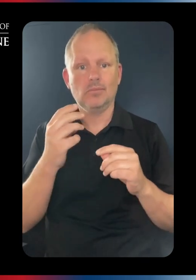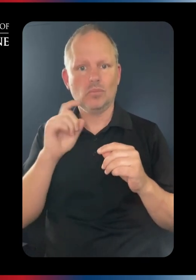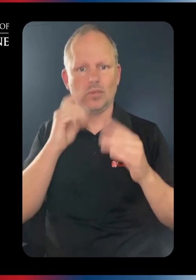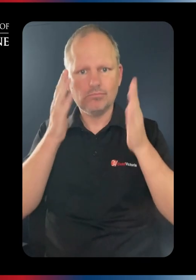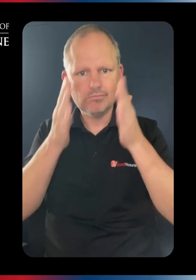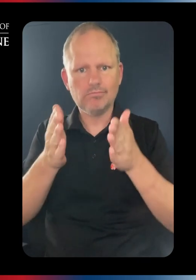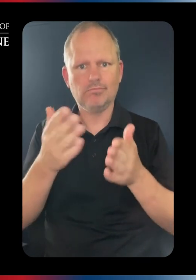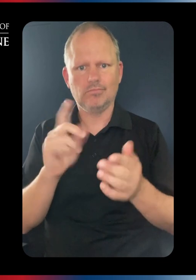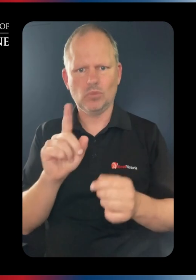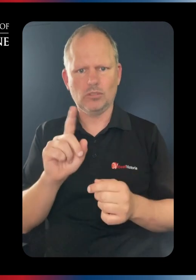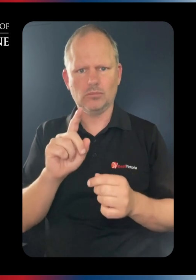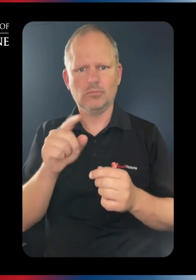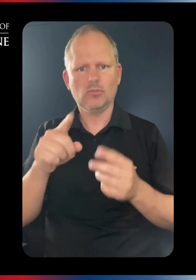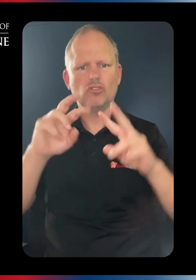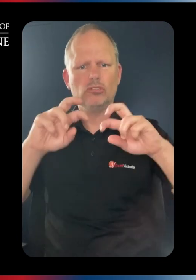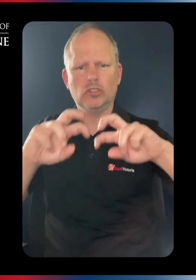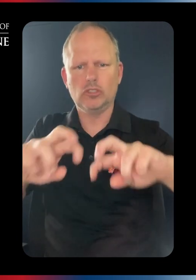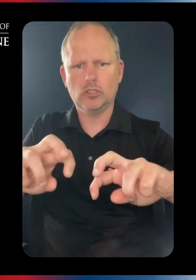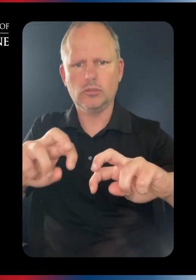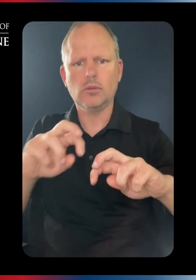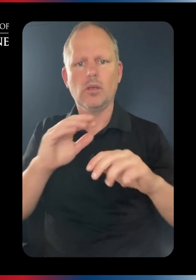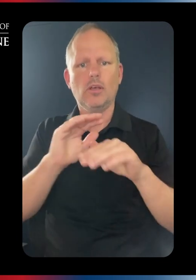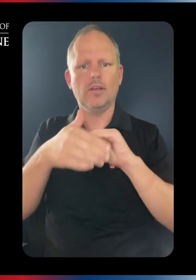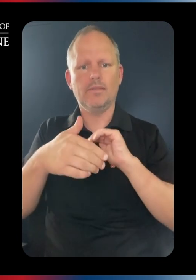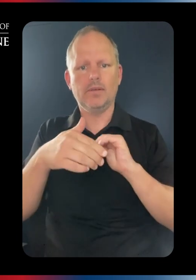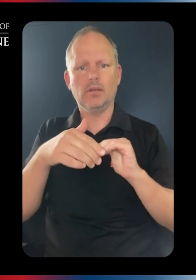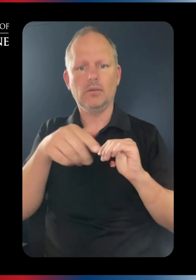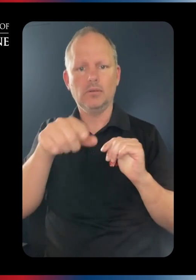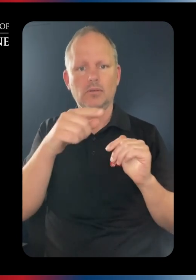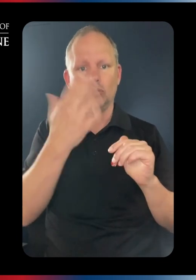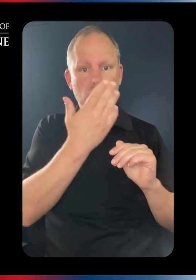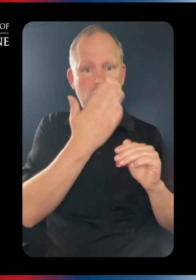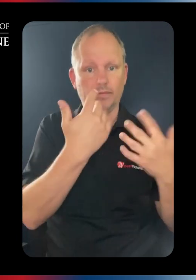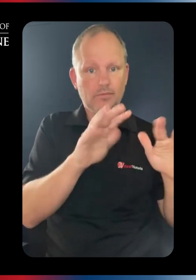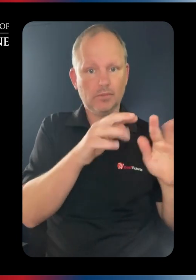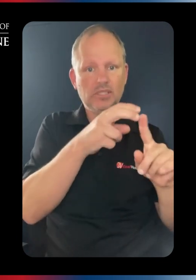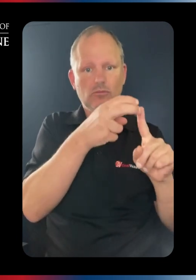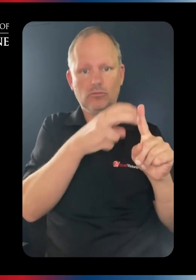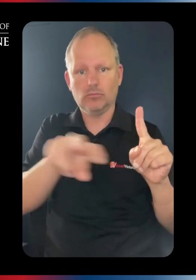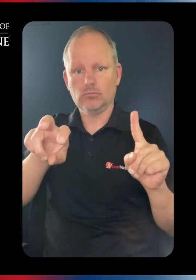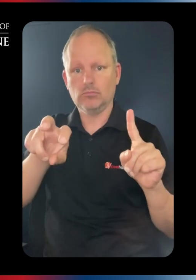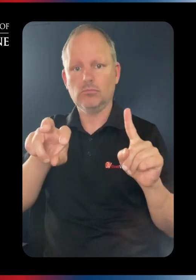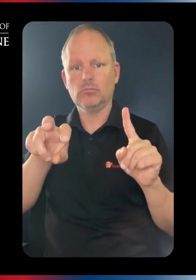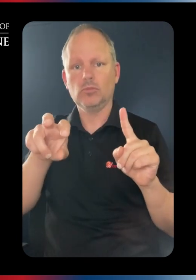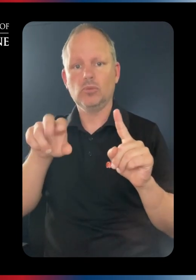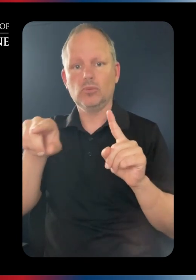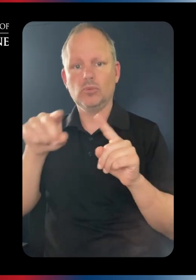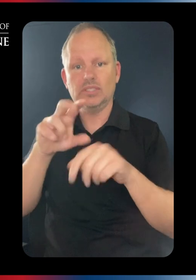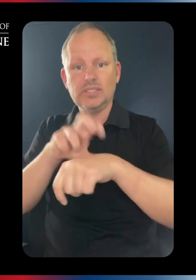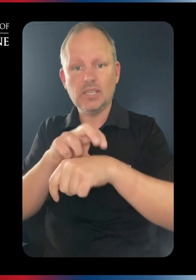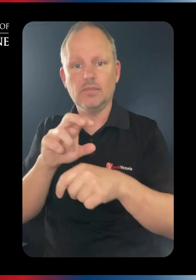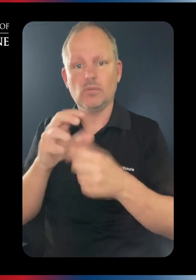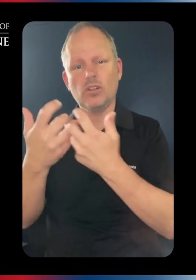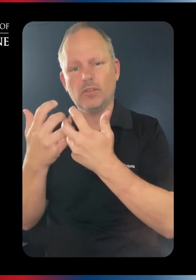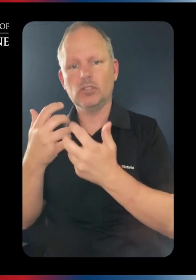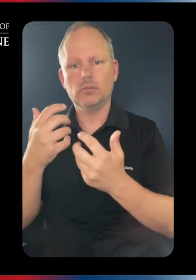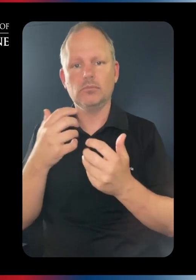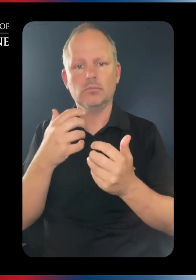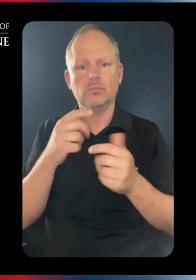The focus of this collaboration is investigating the transition between high school to TAFE or university and